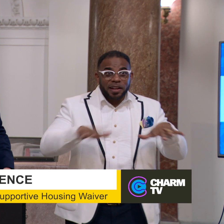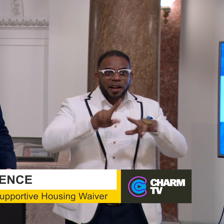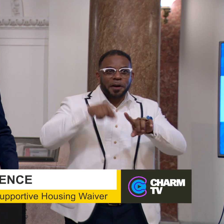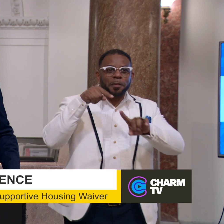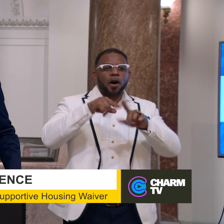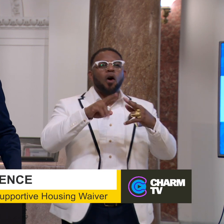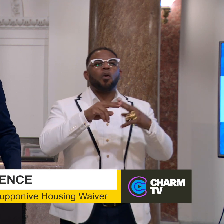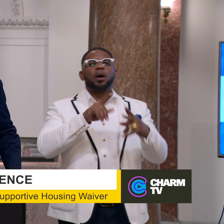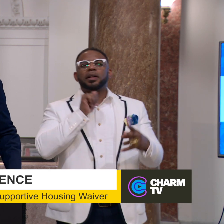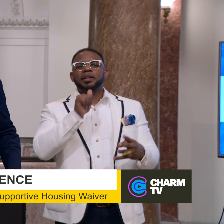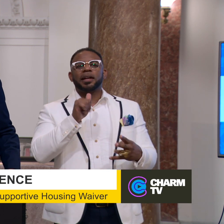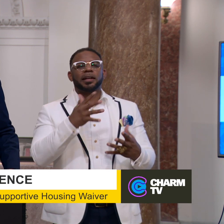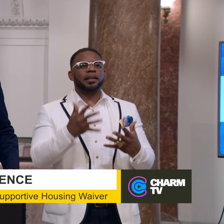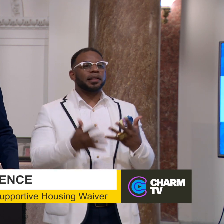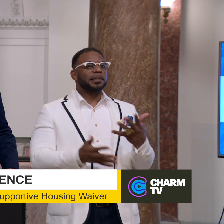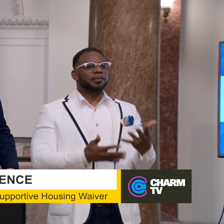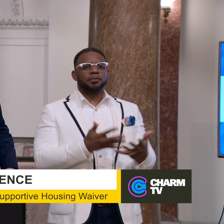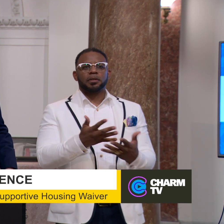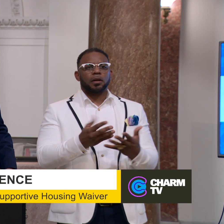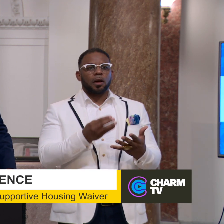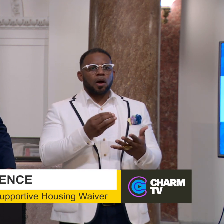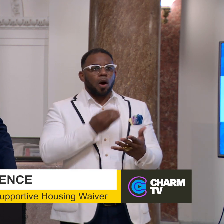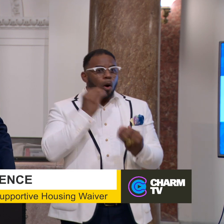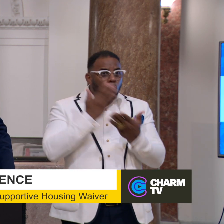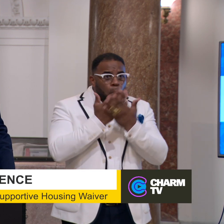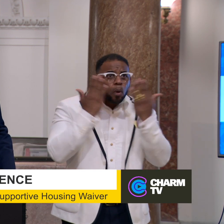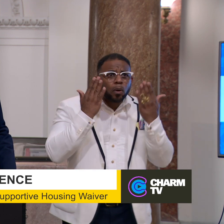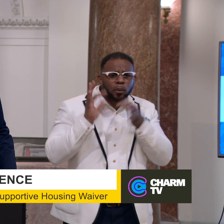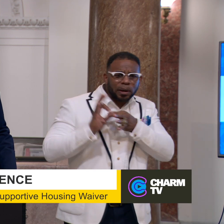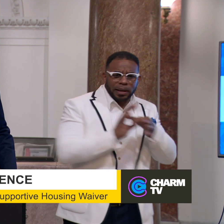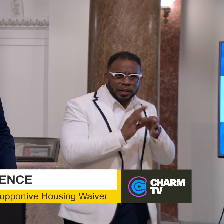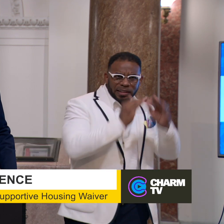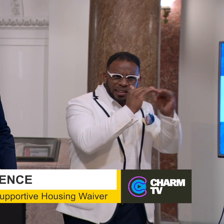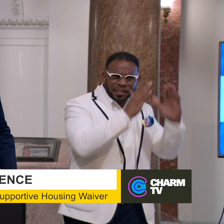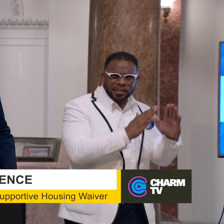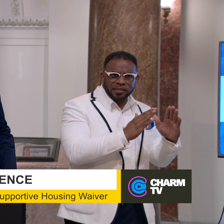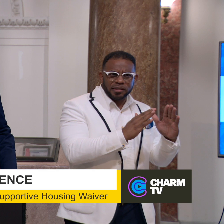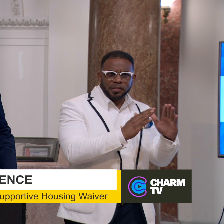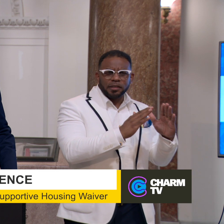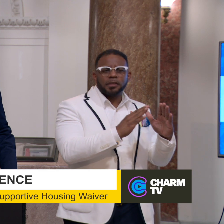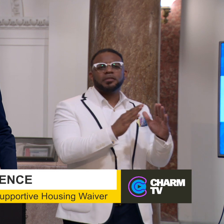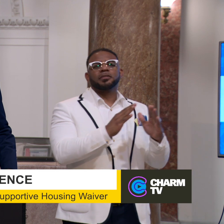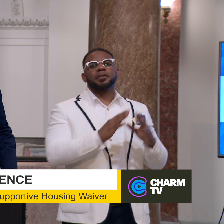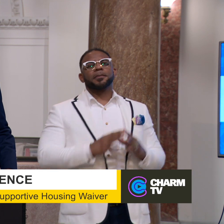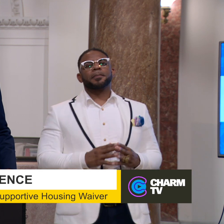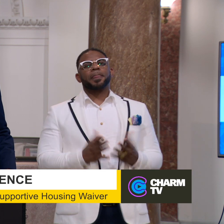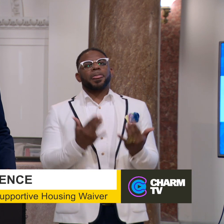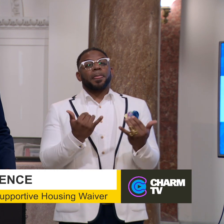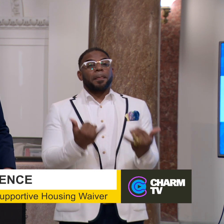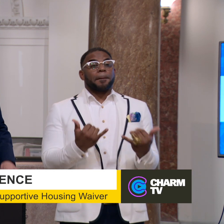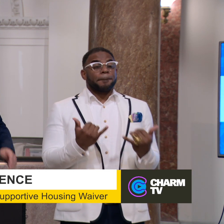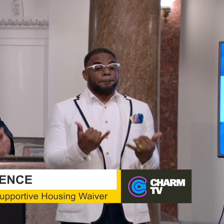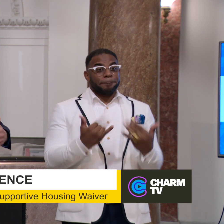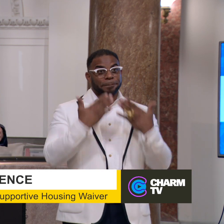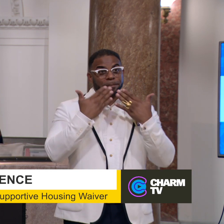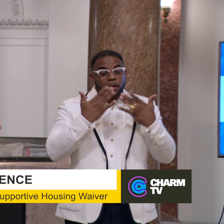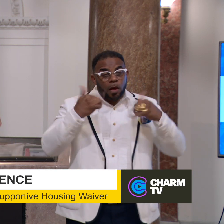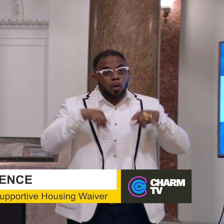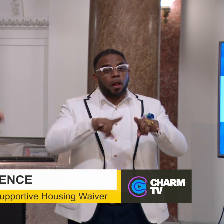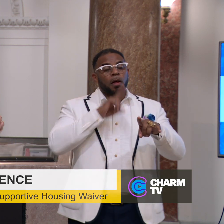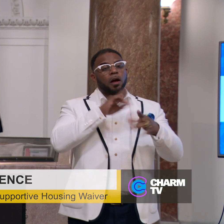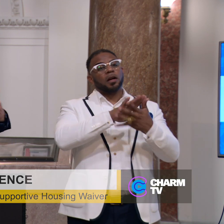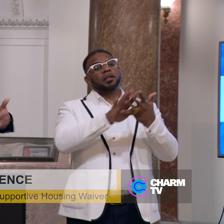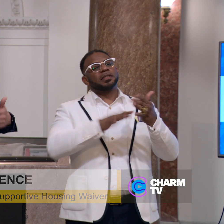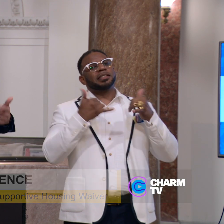about whether or not homelessness was related to housing. Today, thankfully, while there